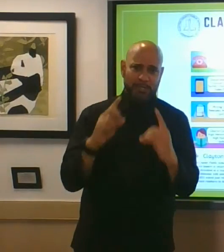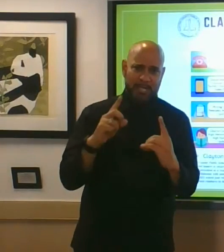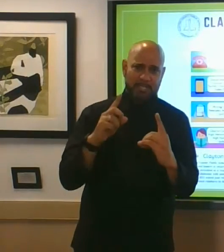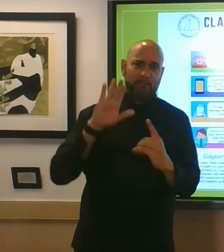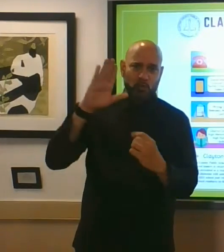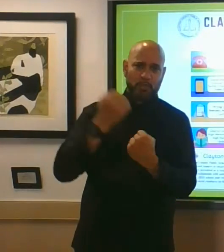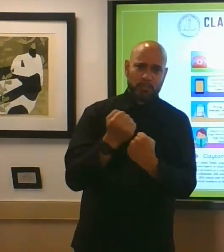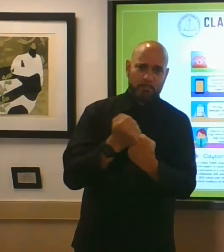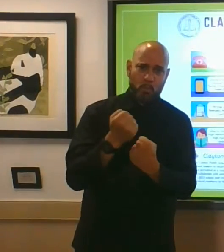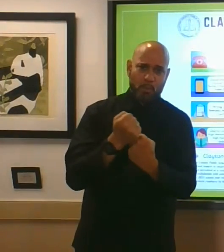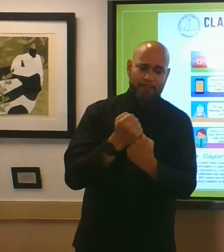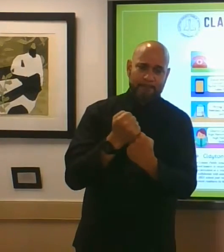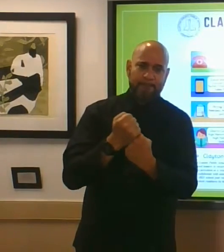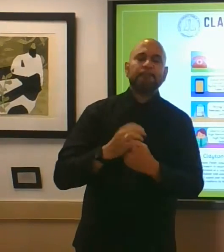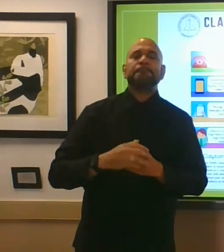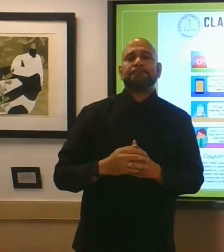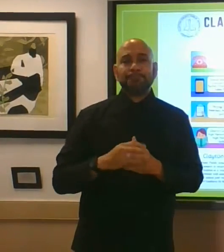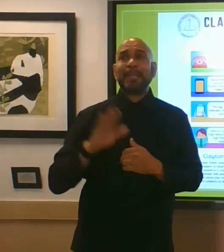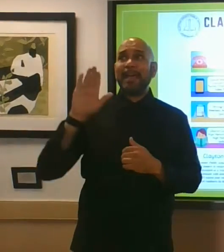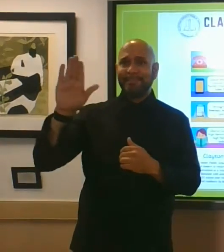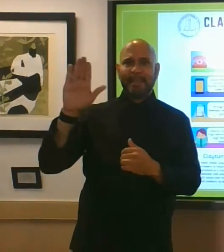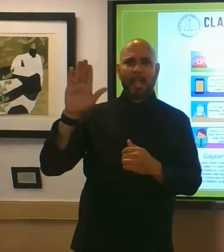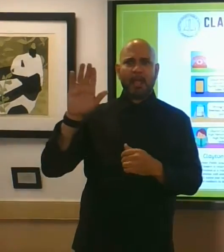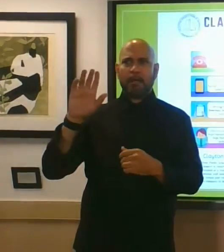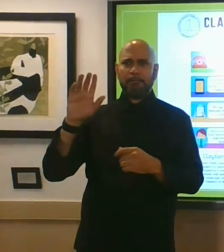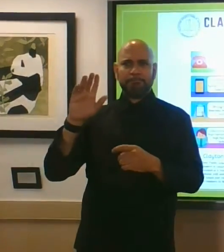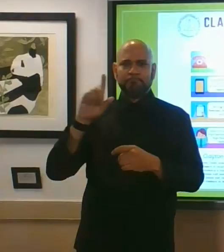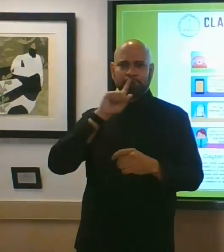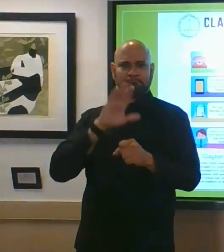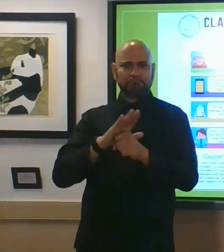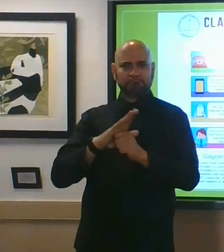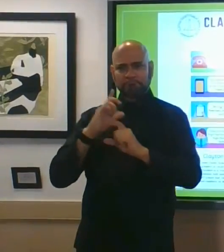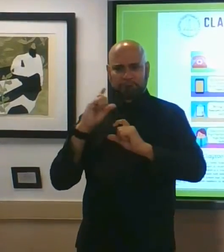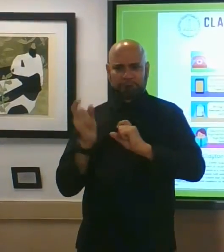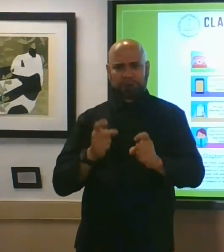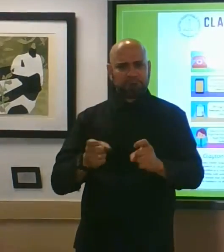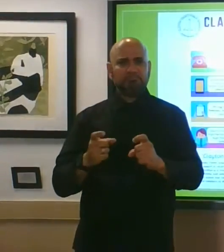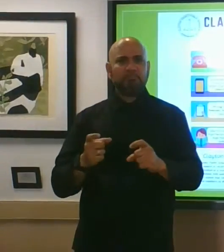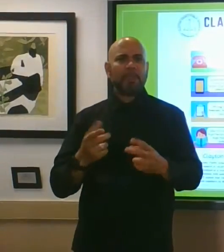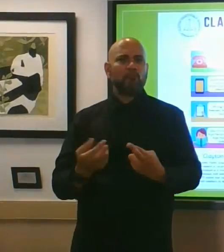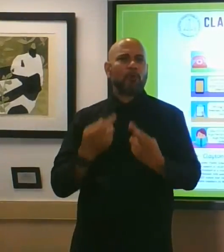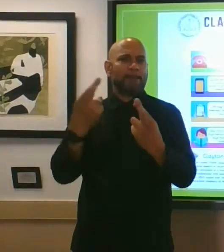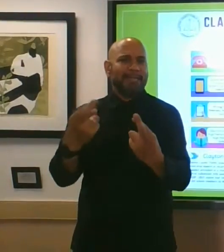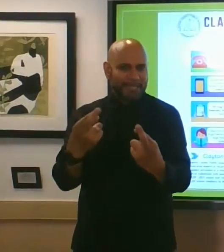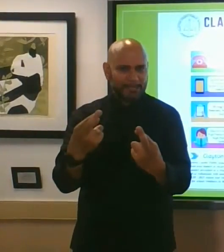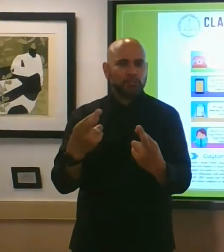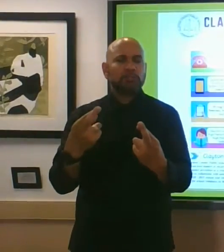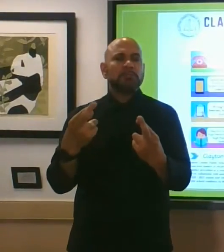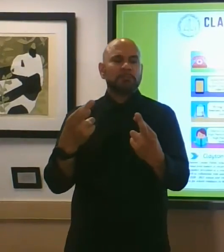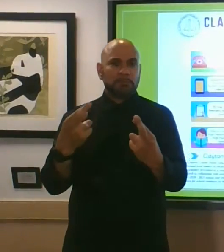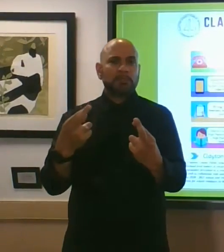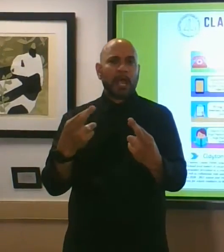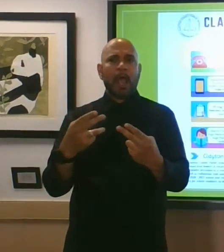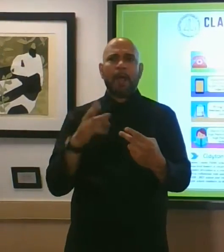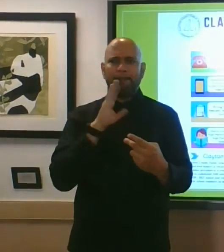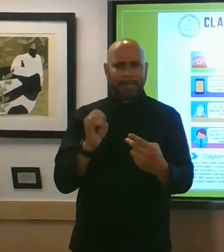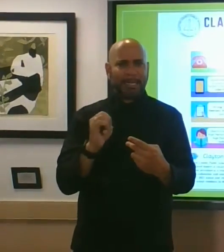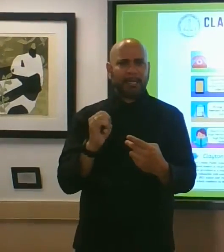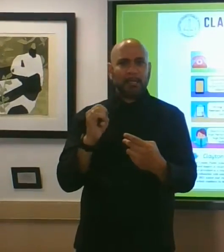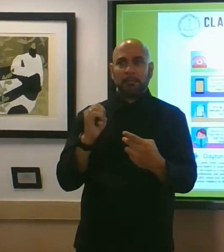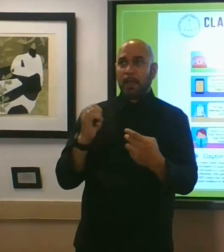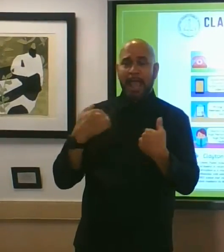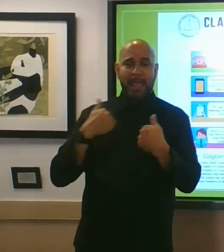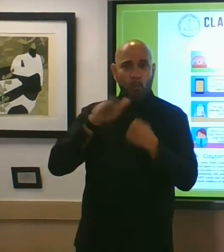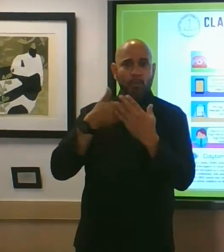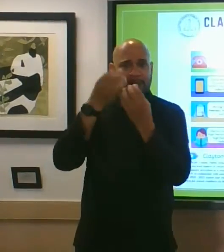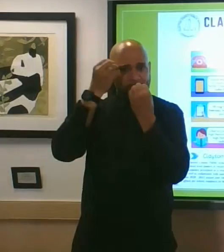and their um commendations about these reopening plans being grounded in data being grounded in